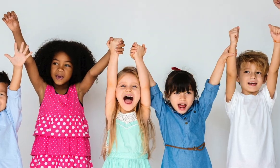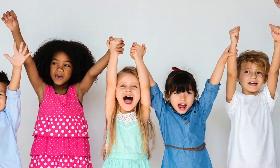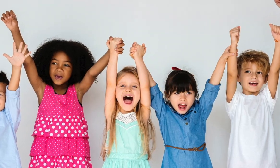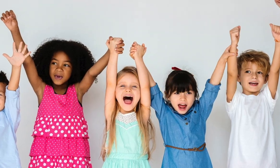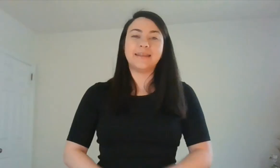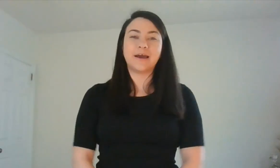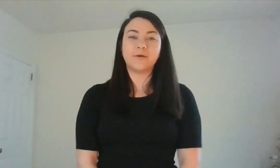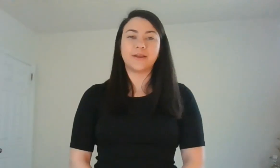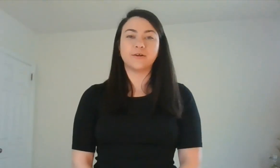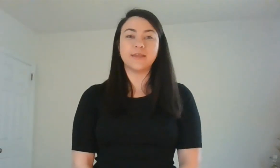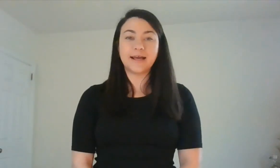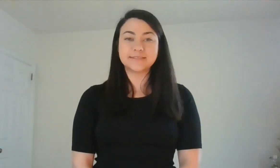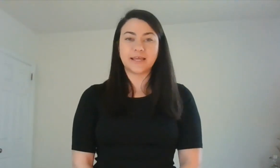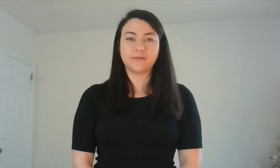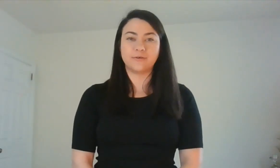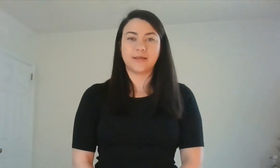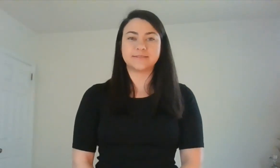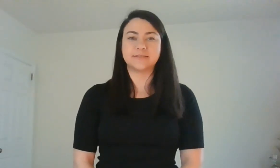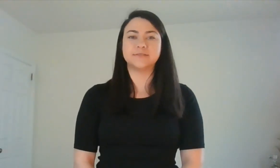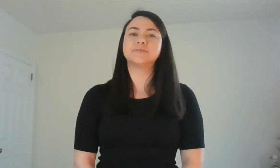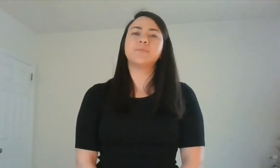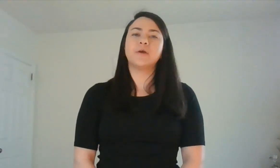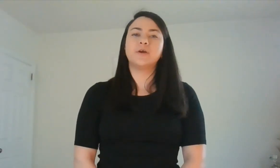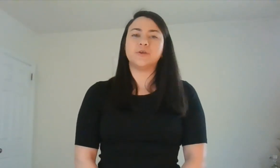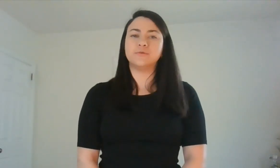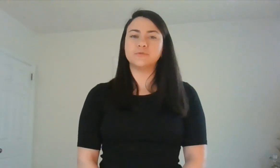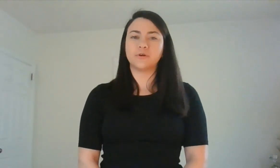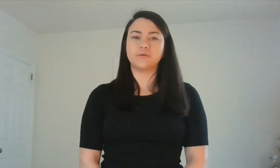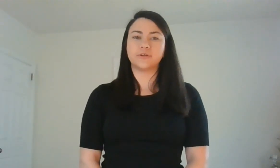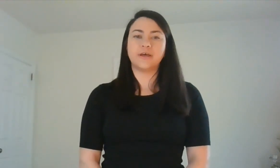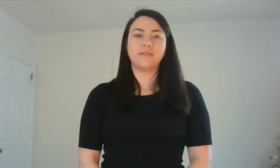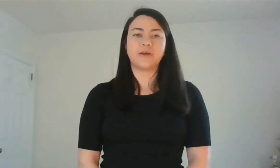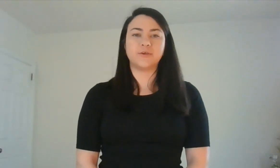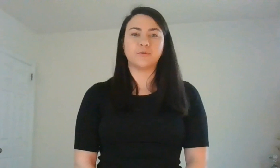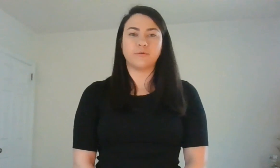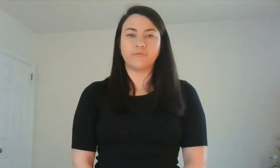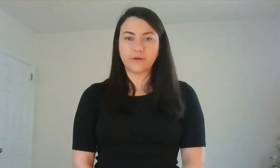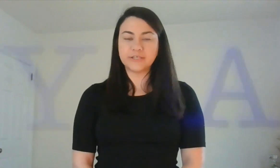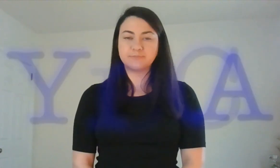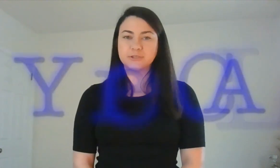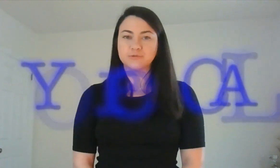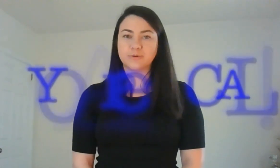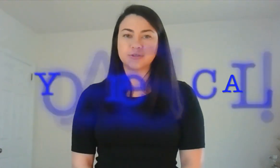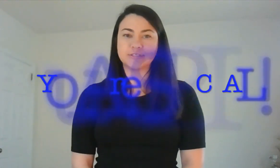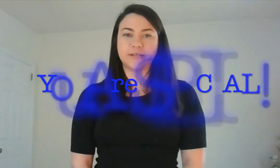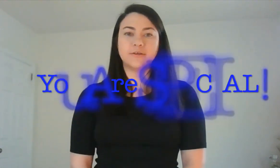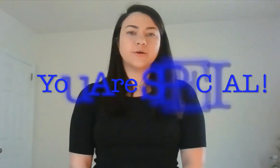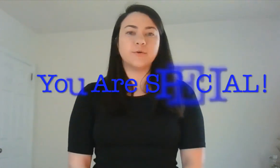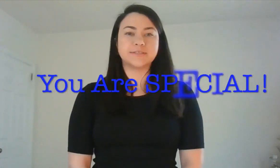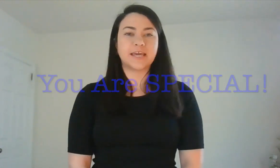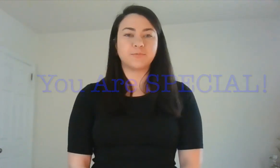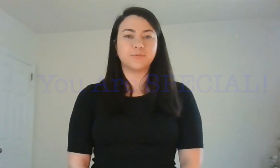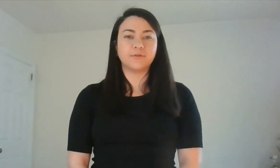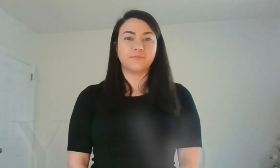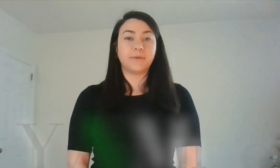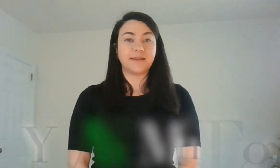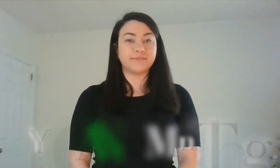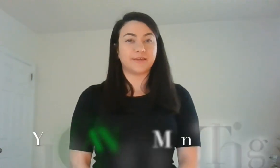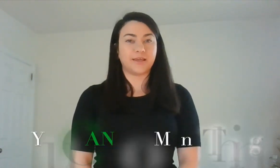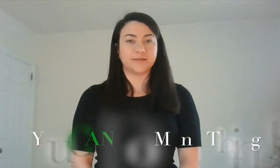And now in our last Halo lessons, you learned that you are a very special person who is capable of many things.